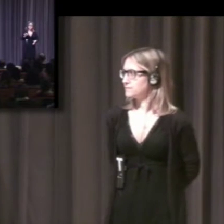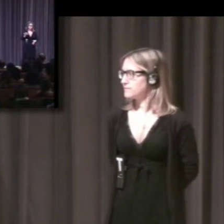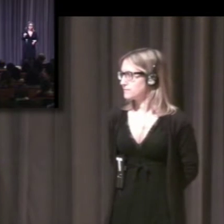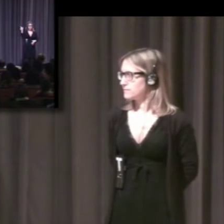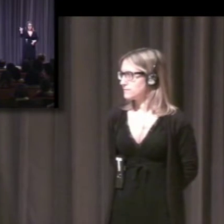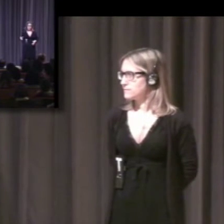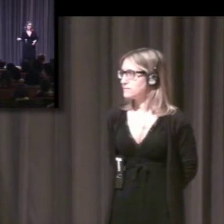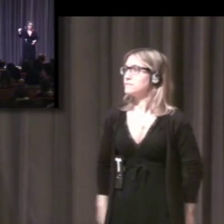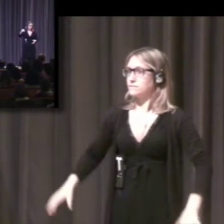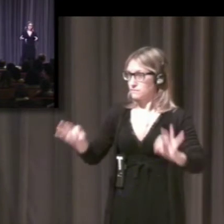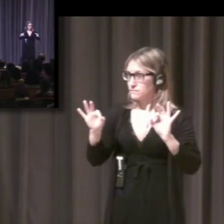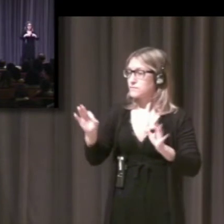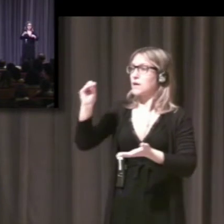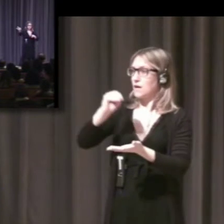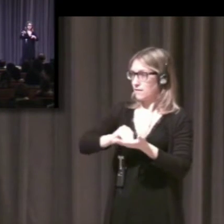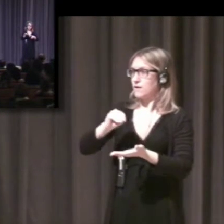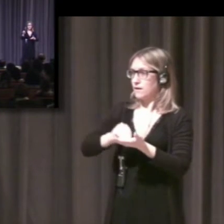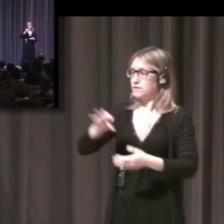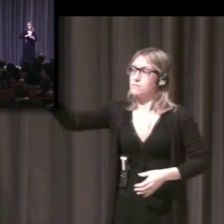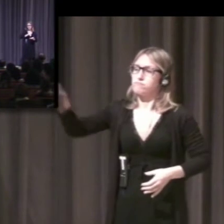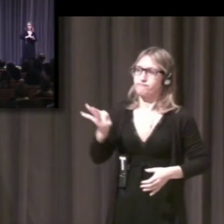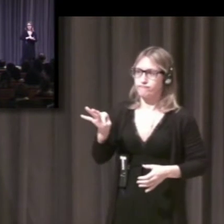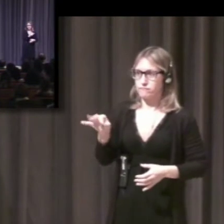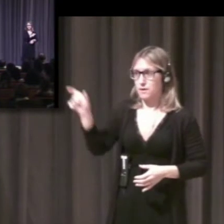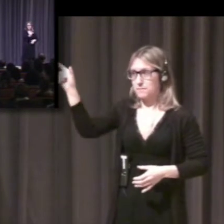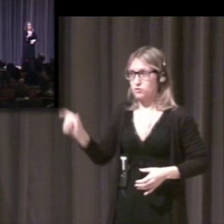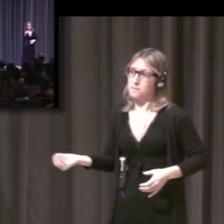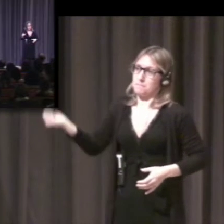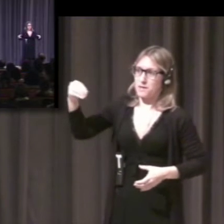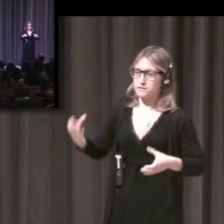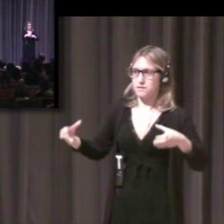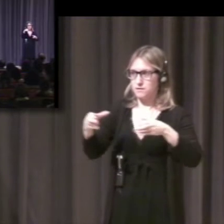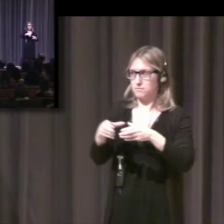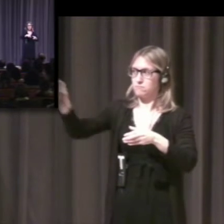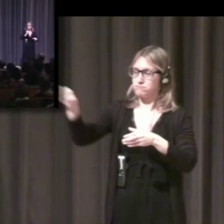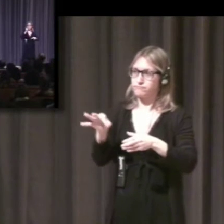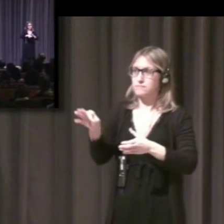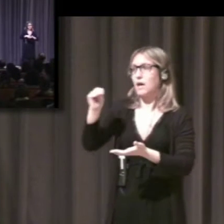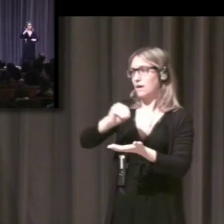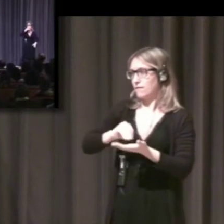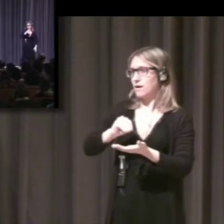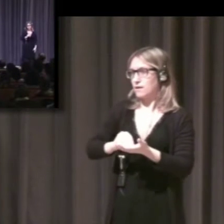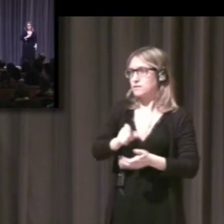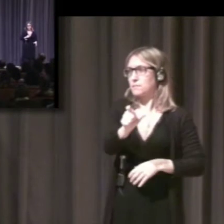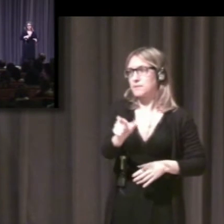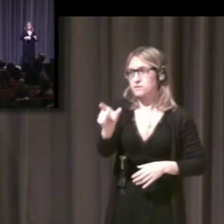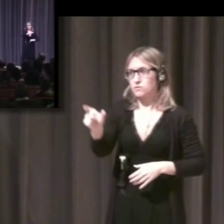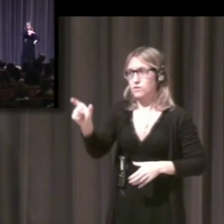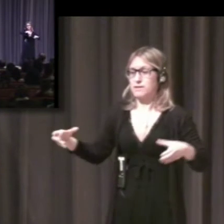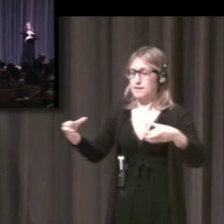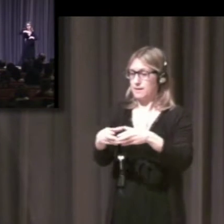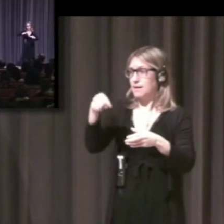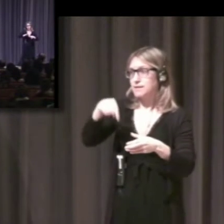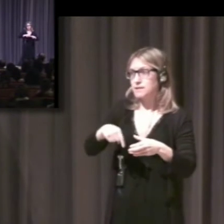the team won't be able to work, so we go in and out. But the seven of us listed here are the